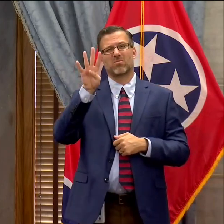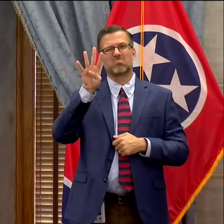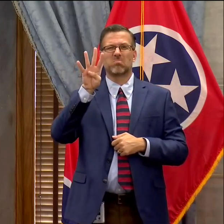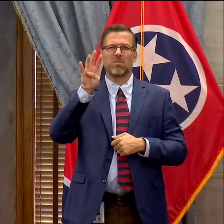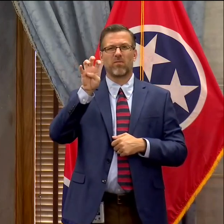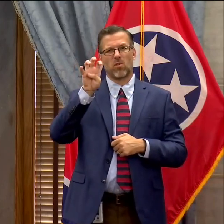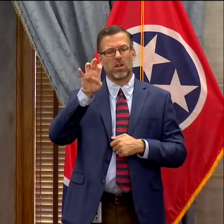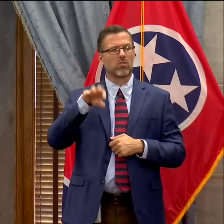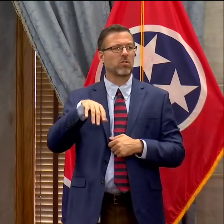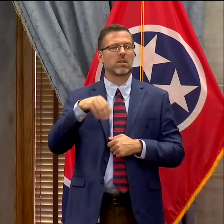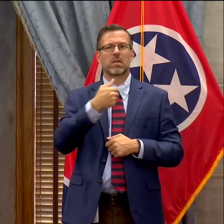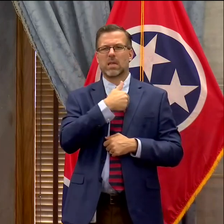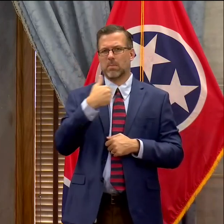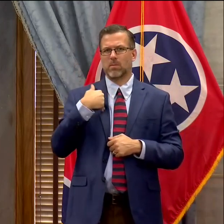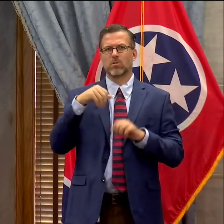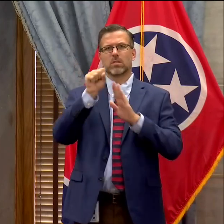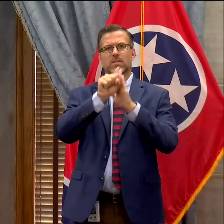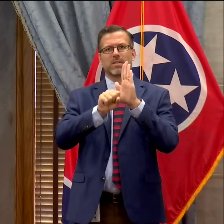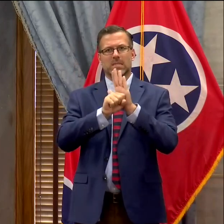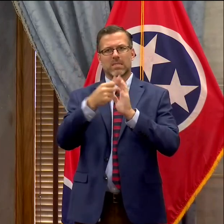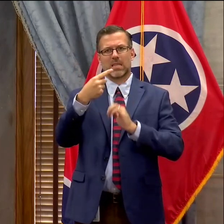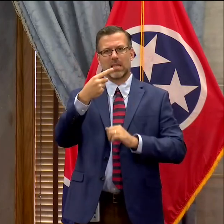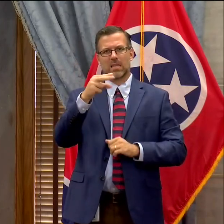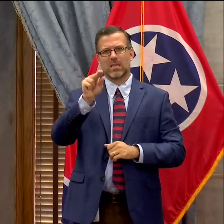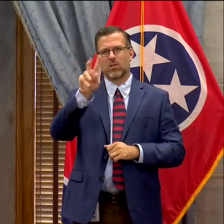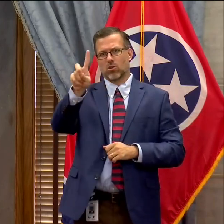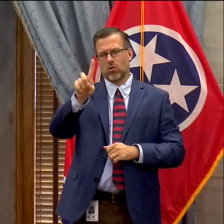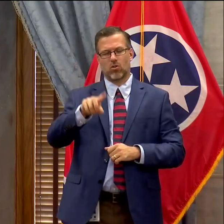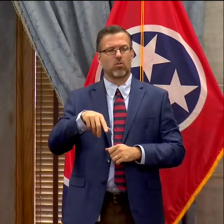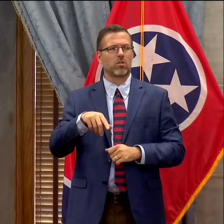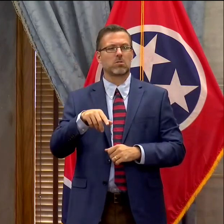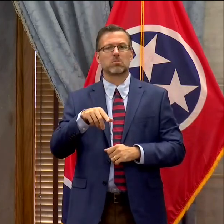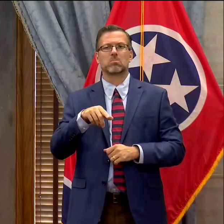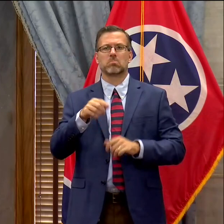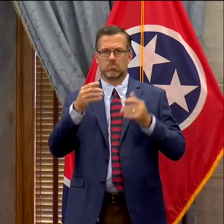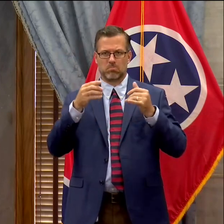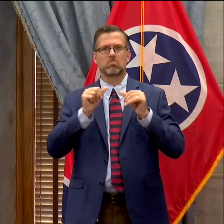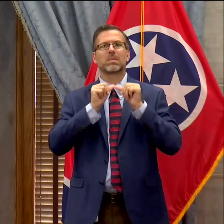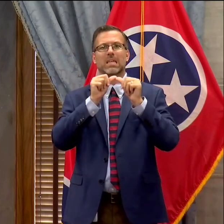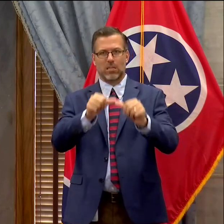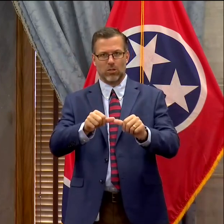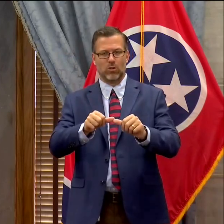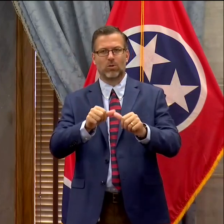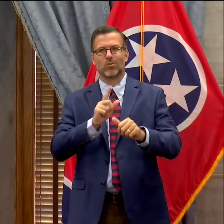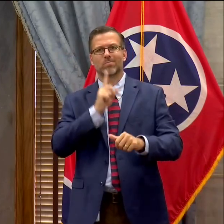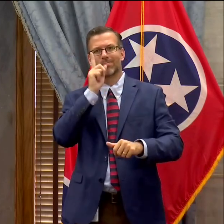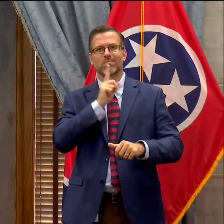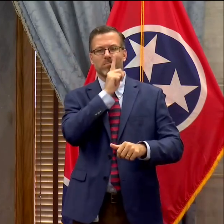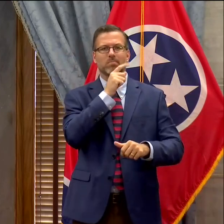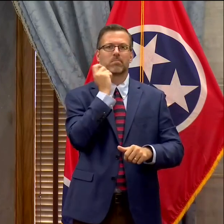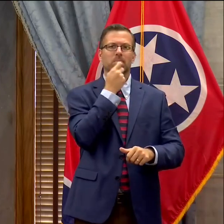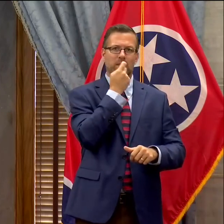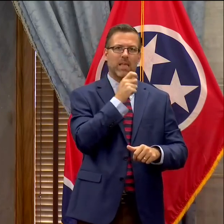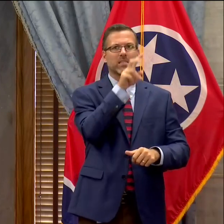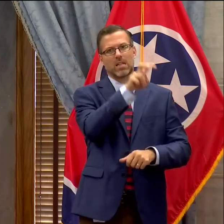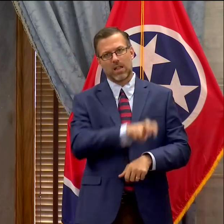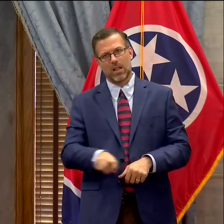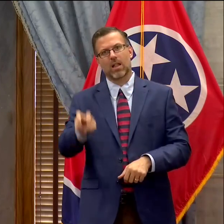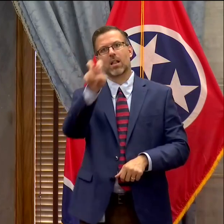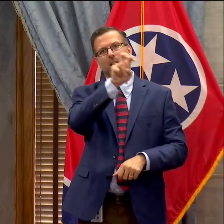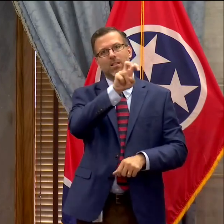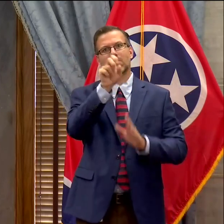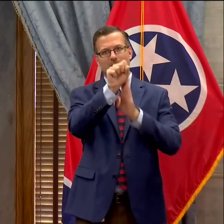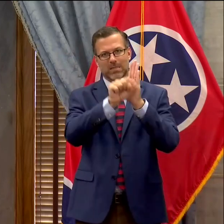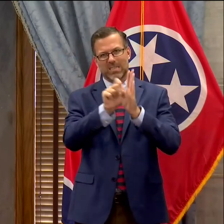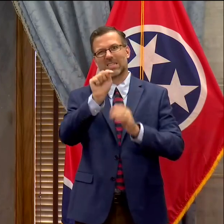and members of the State Guard, primarily our medical personnel. They're continuing to test and have tested all across the state and all regions of the